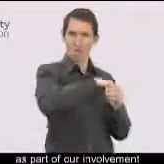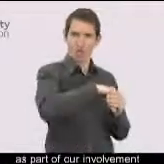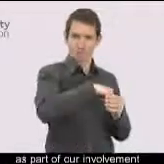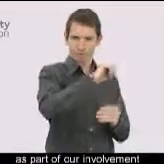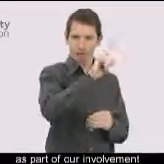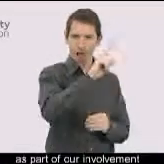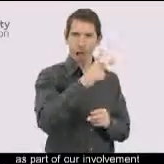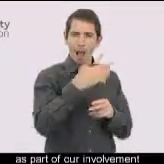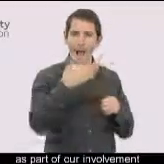Employers for Carers scheme.